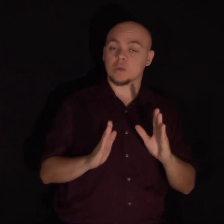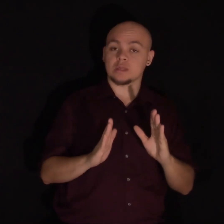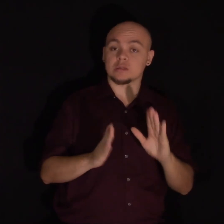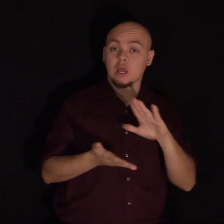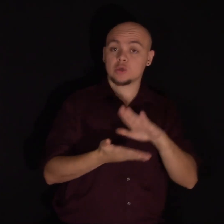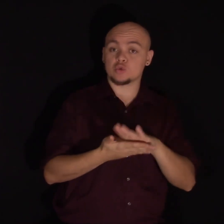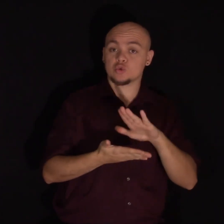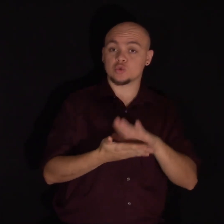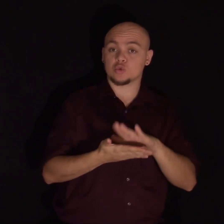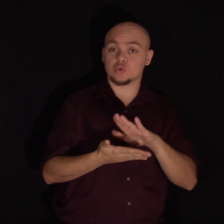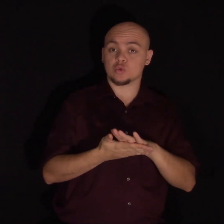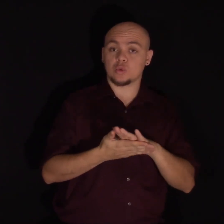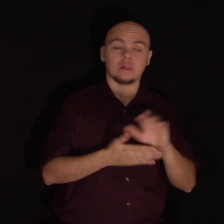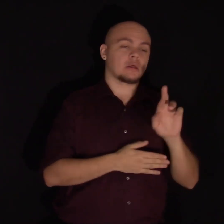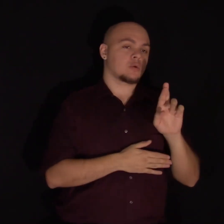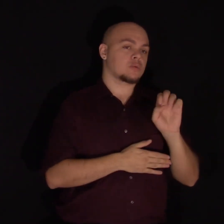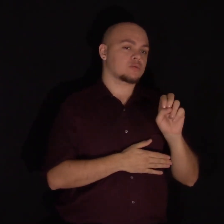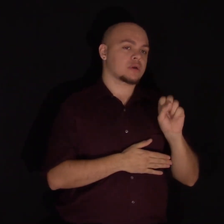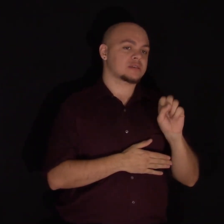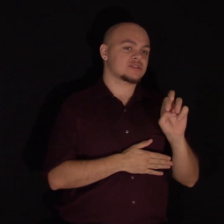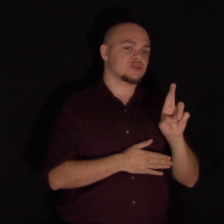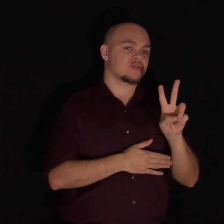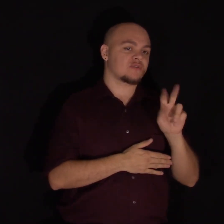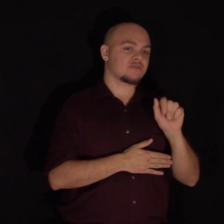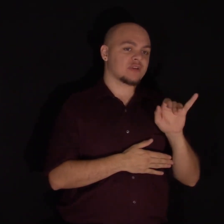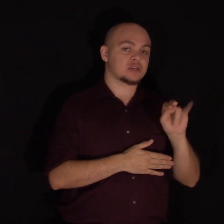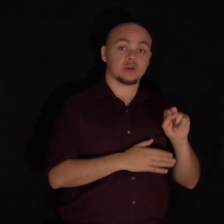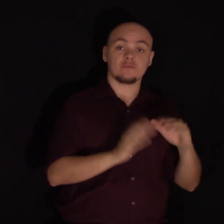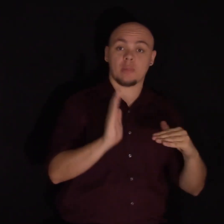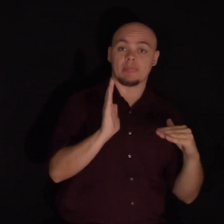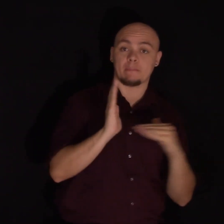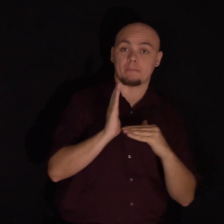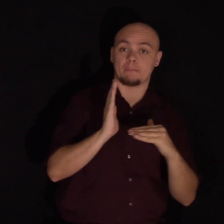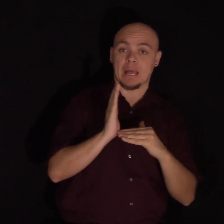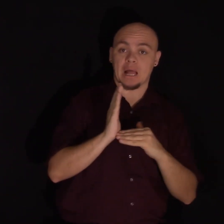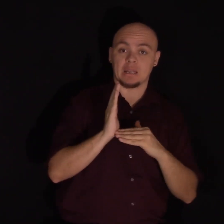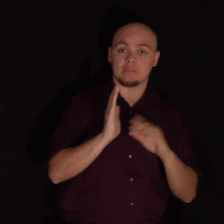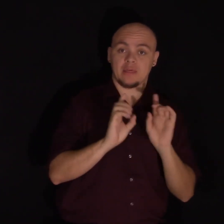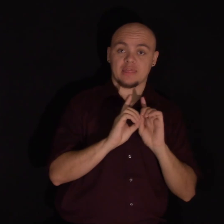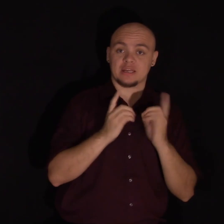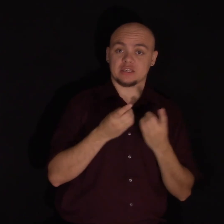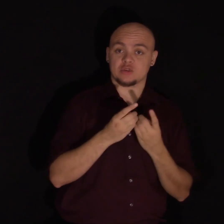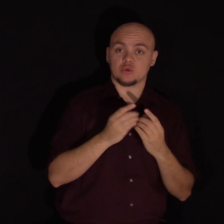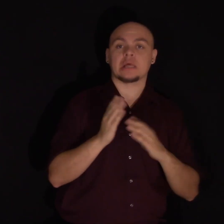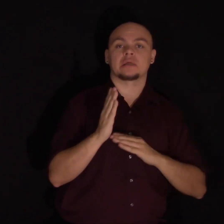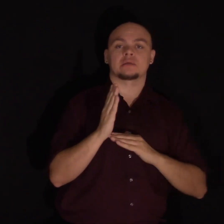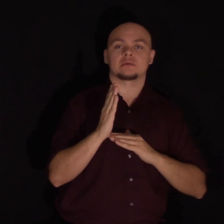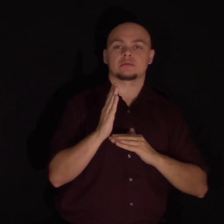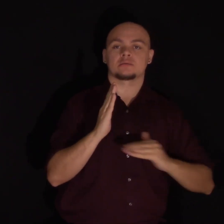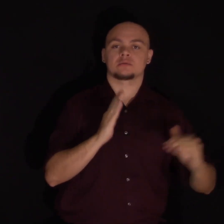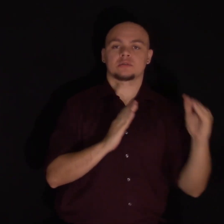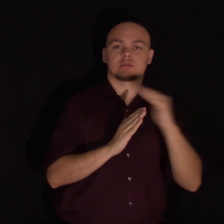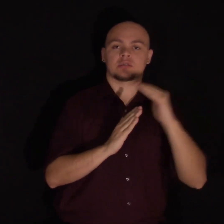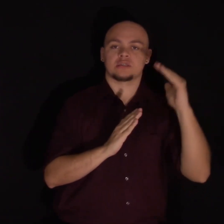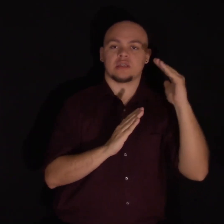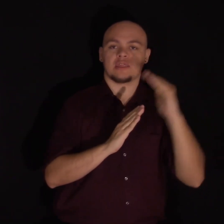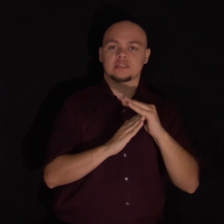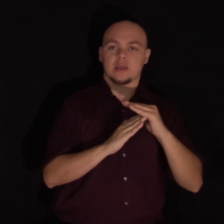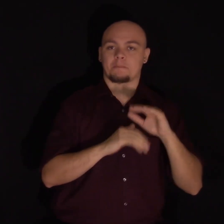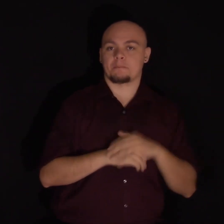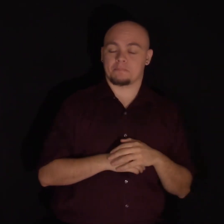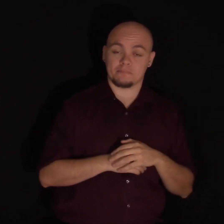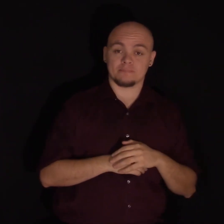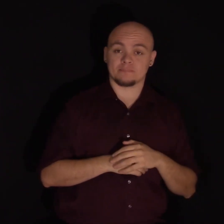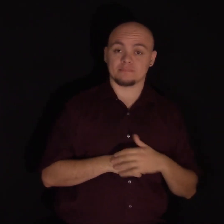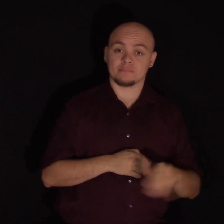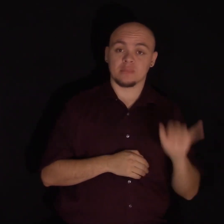went from the bottom of their district to the top. And